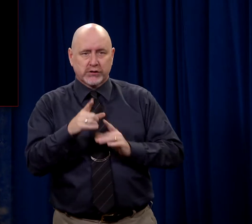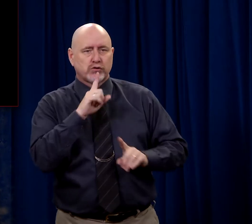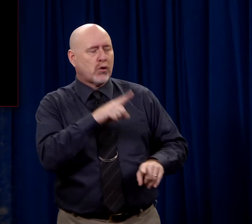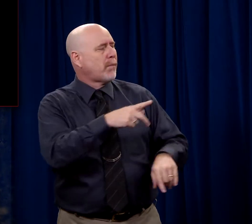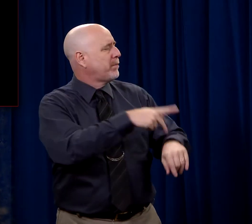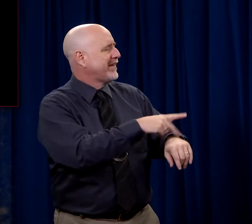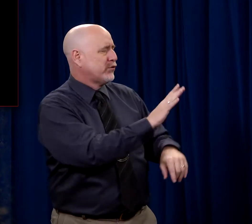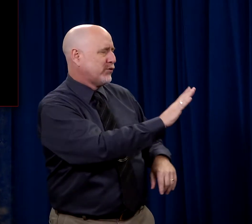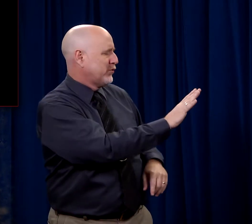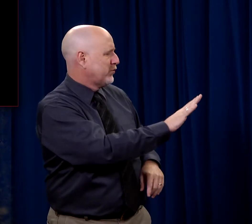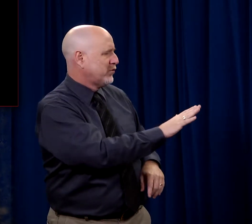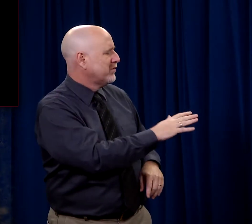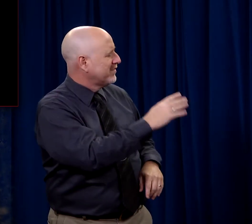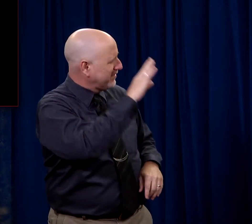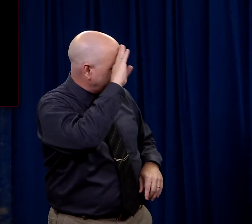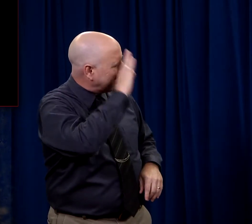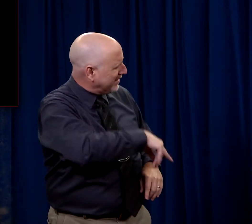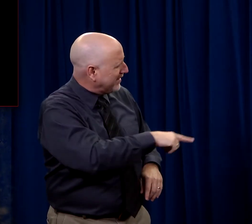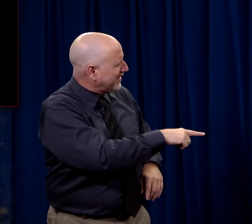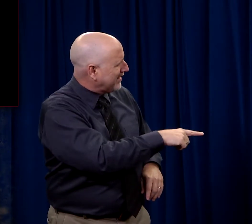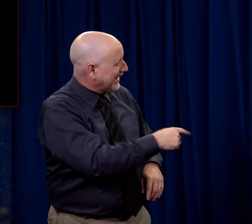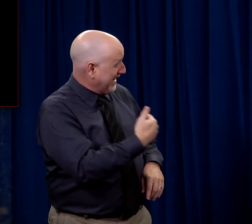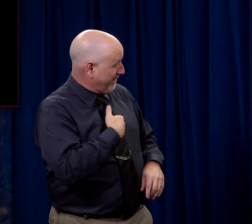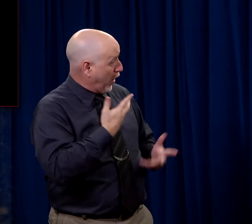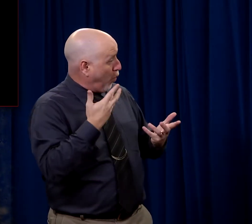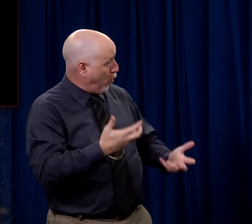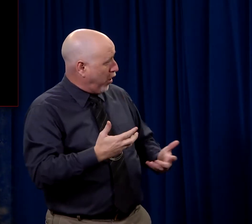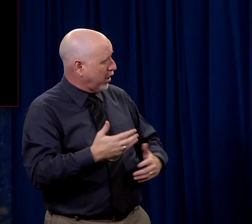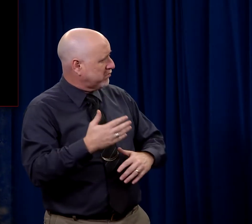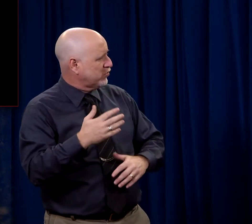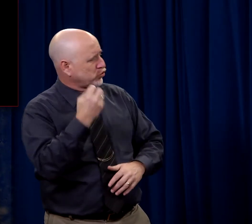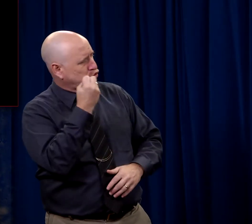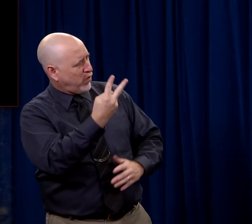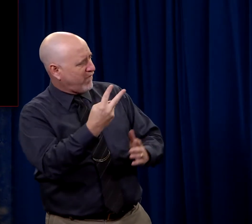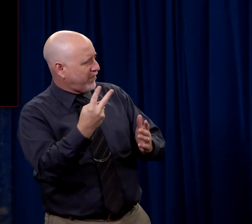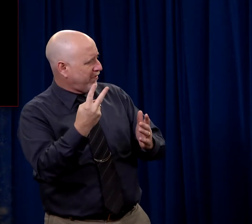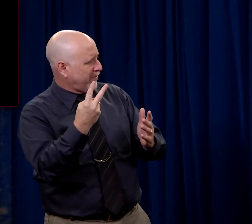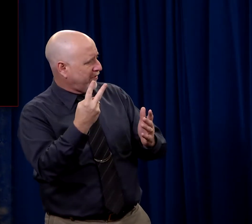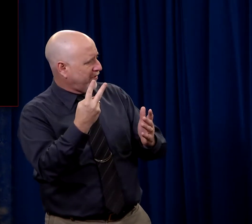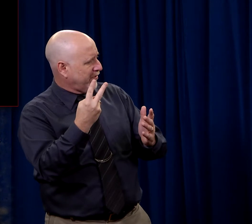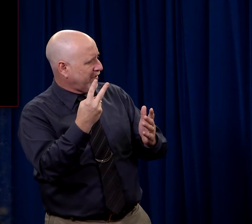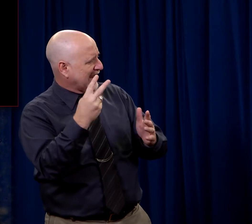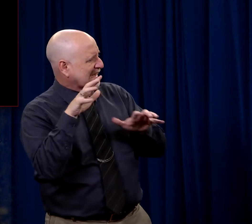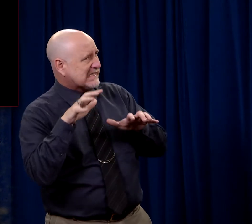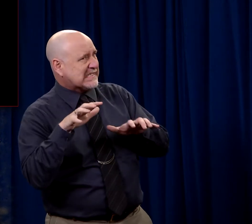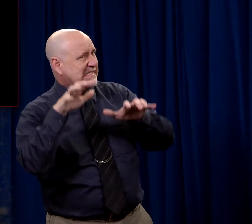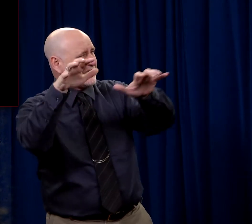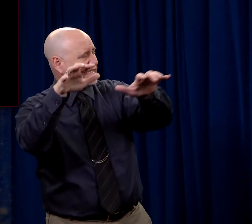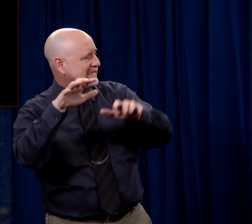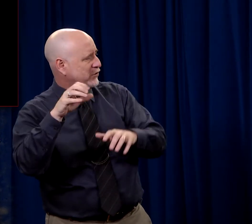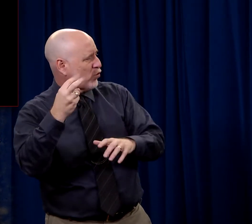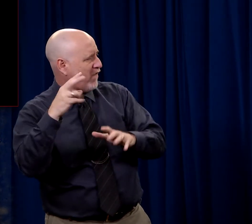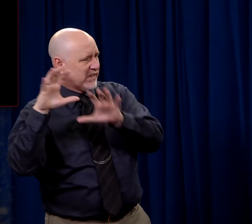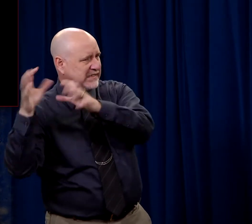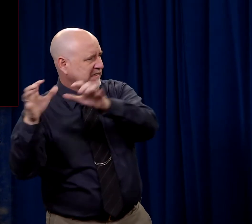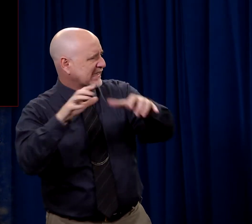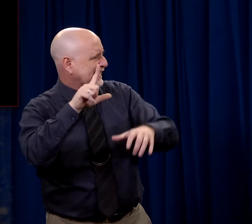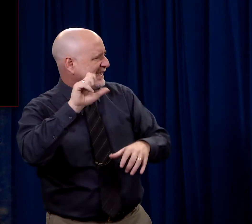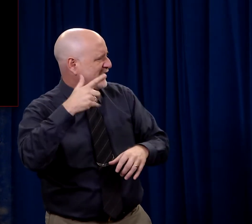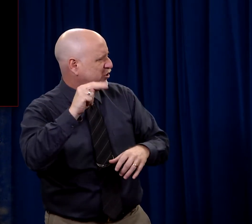said, Peter, don't you know that if I wanted to I could call twelve legions of angels to